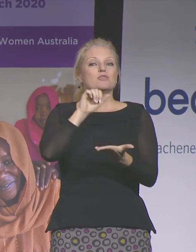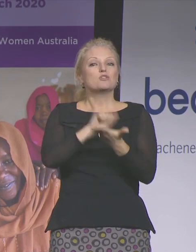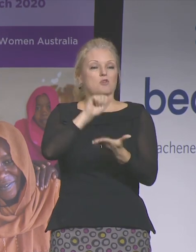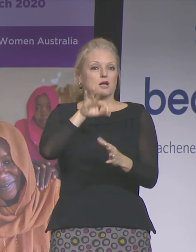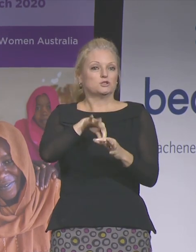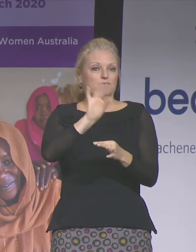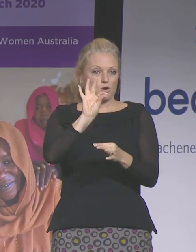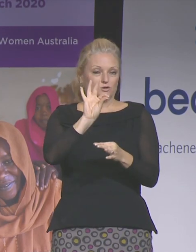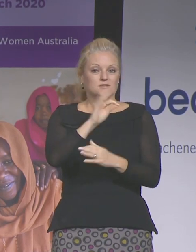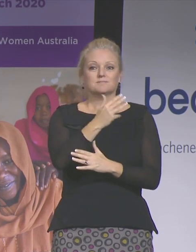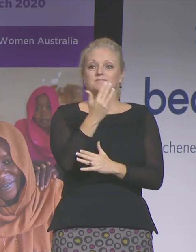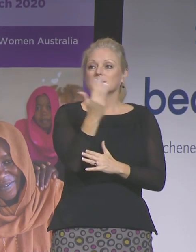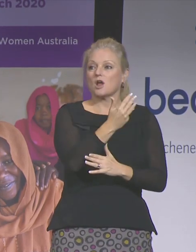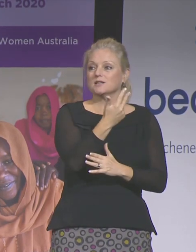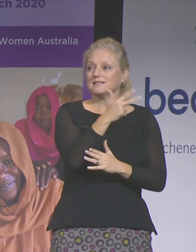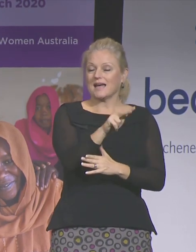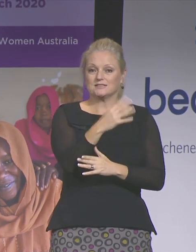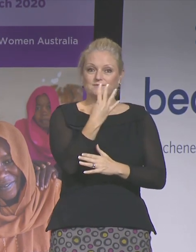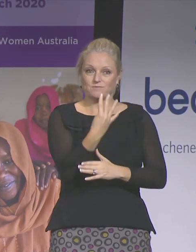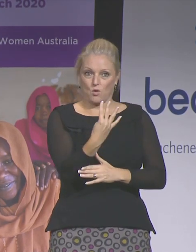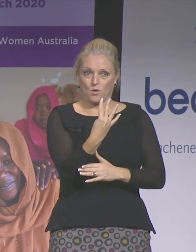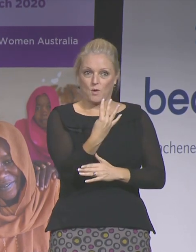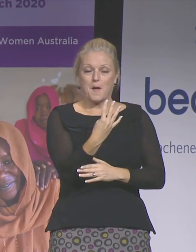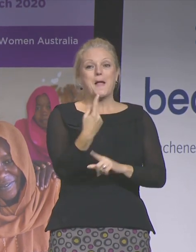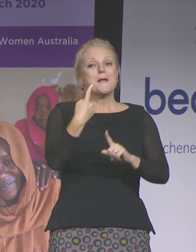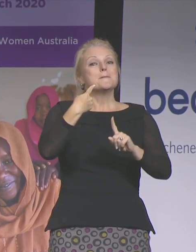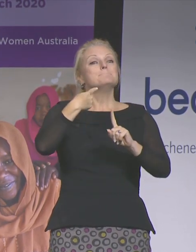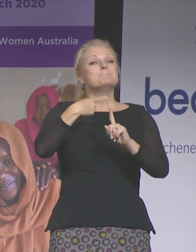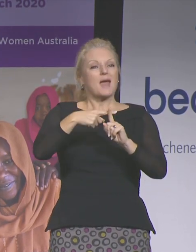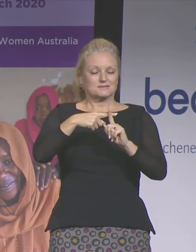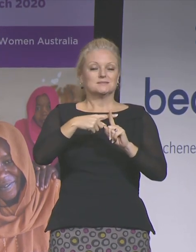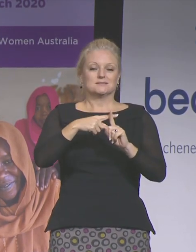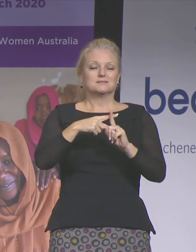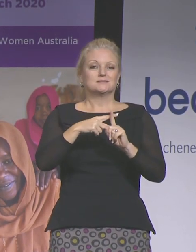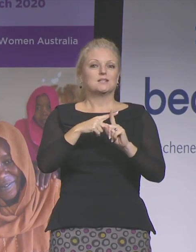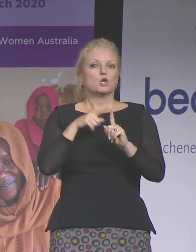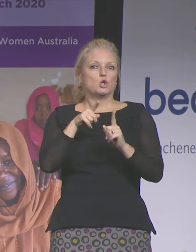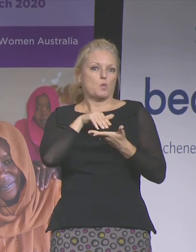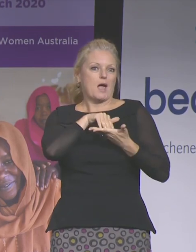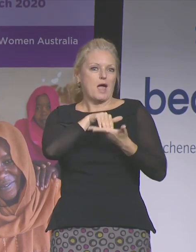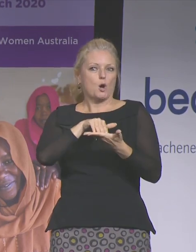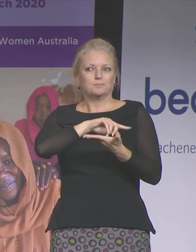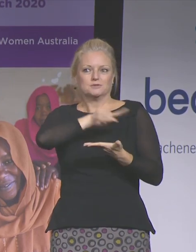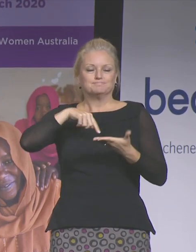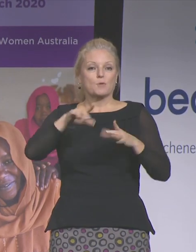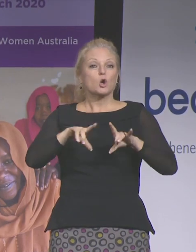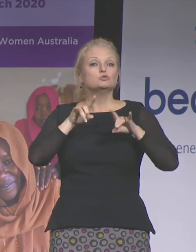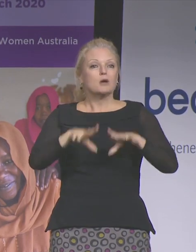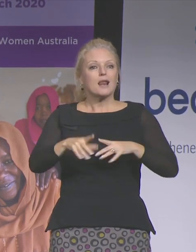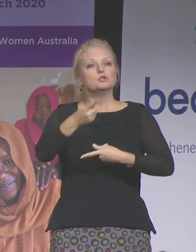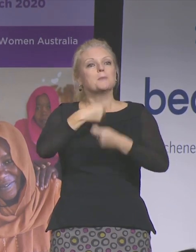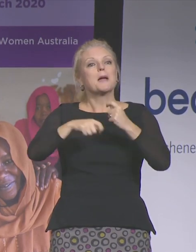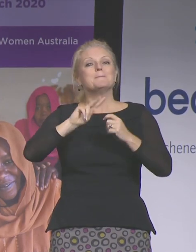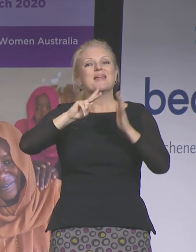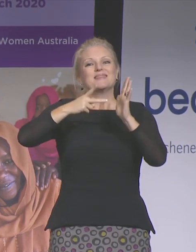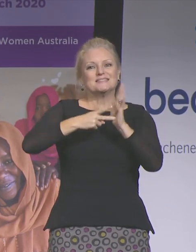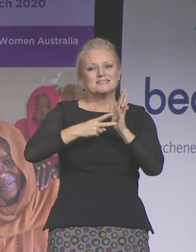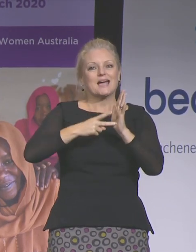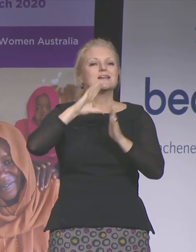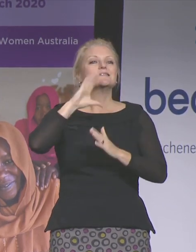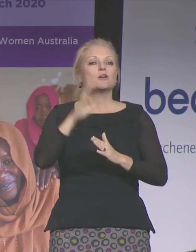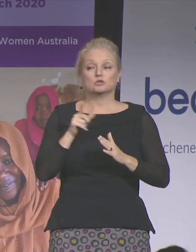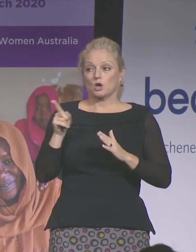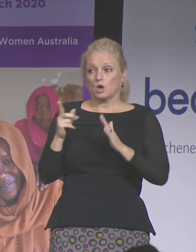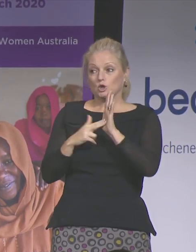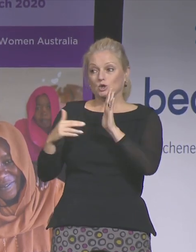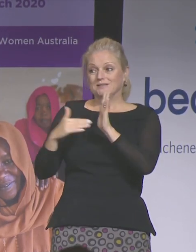and not only that you cemented our place in history with Australia the second country in the world following on from New Zealand